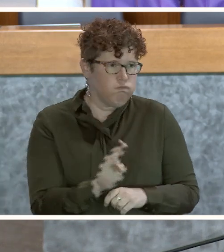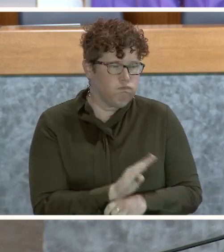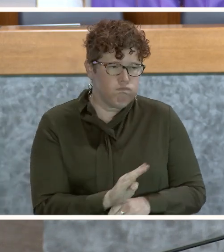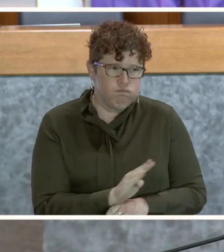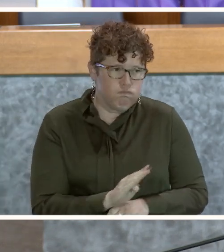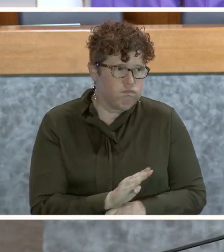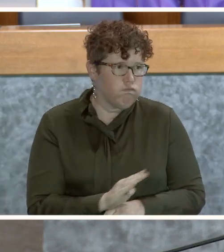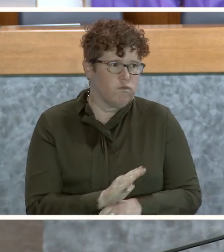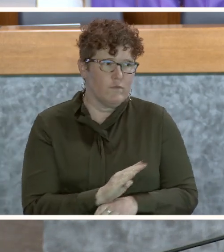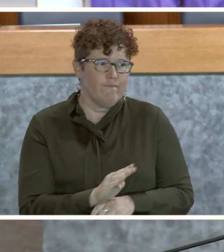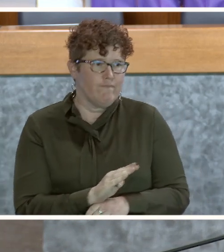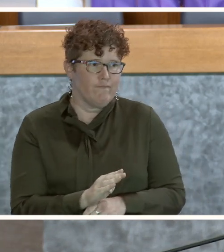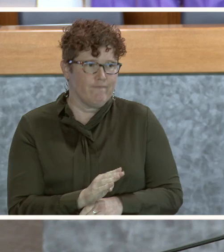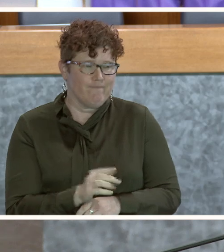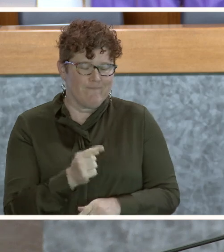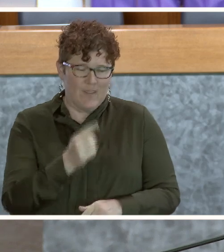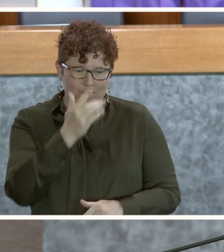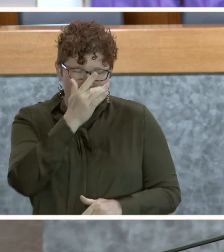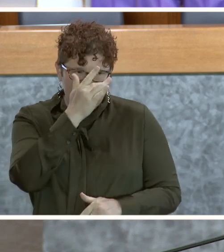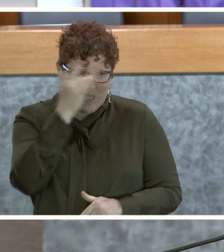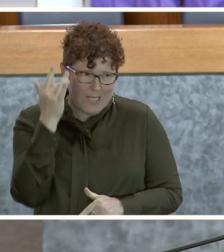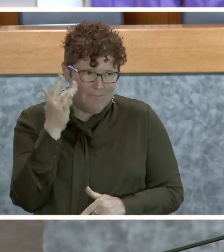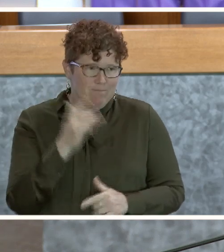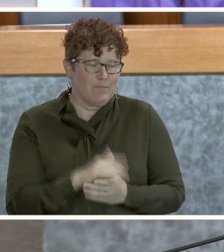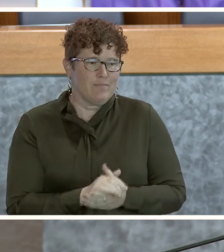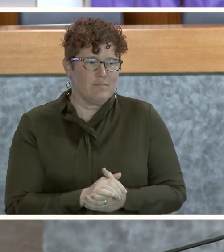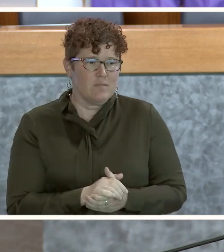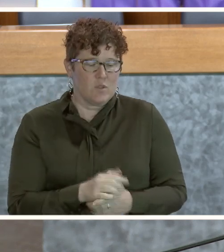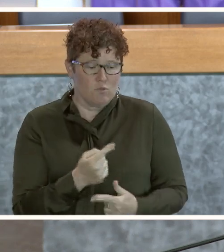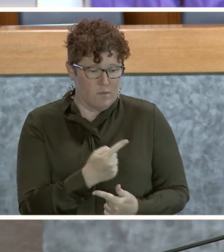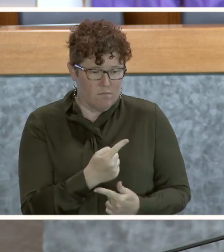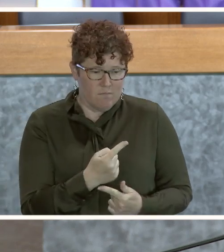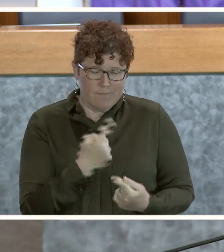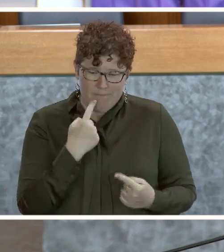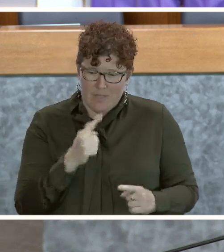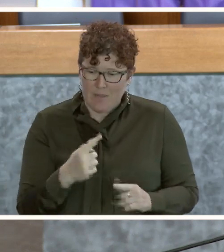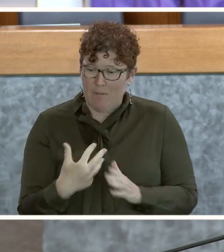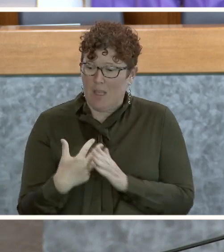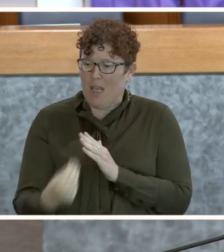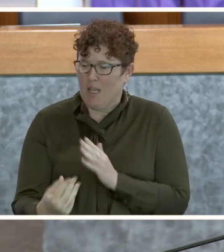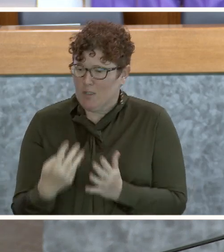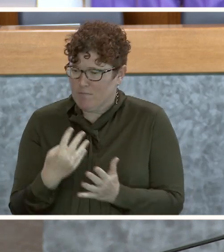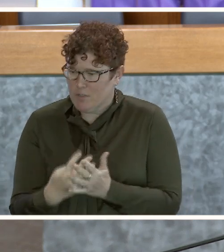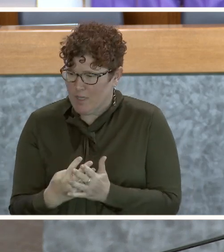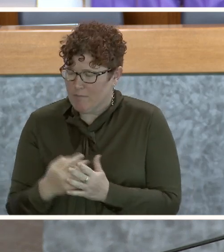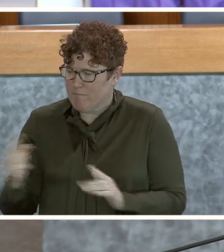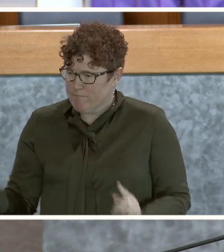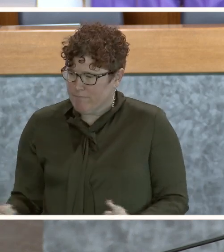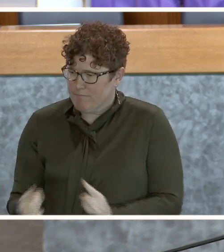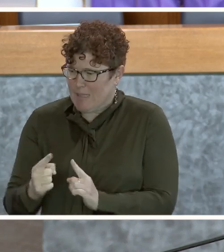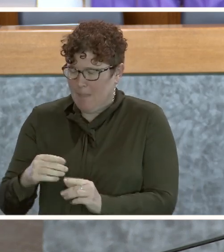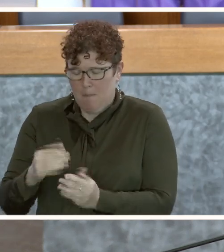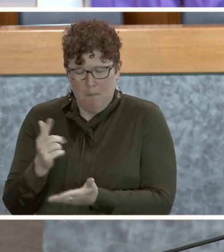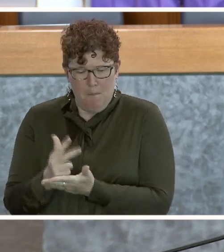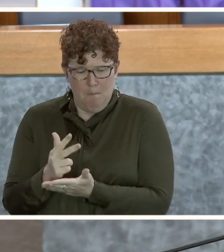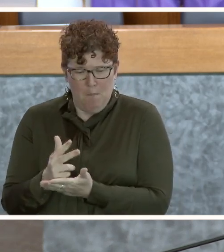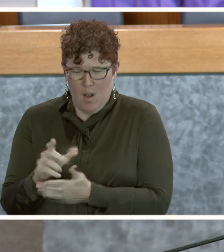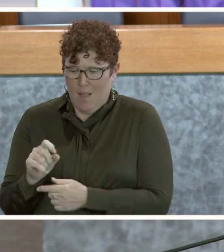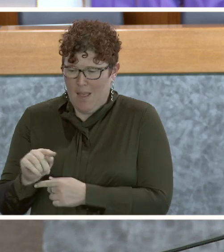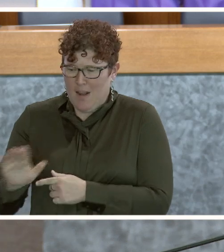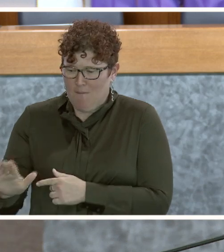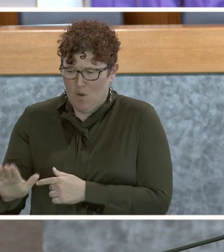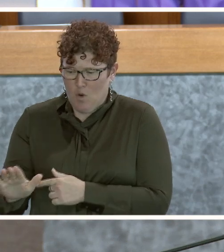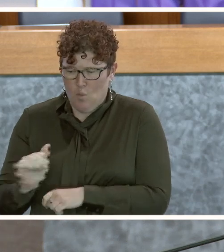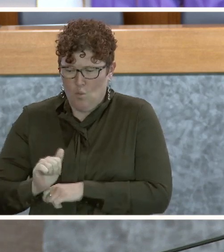And it was simply an oversight. And he was released from jail. And he met her in the parking lot where she worked on her